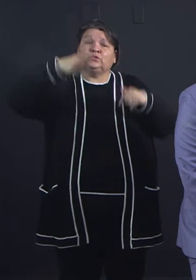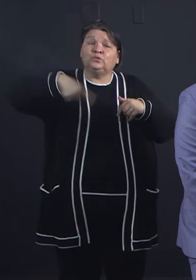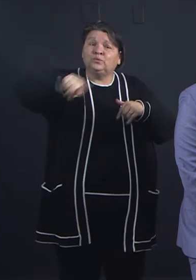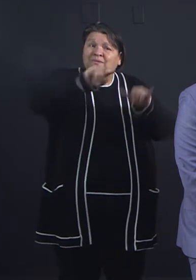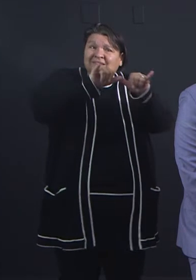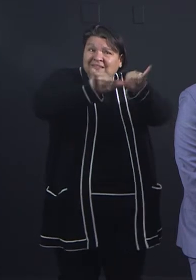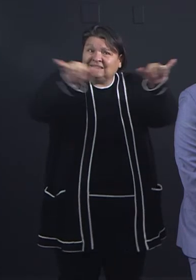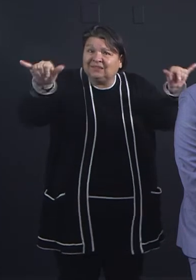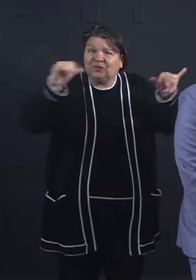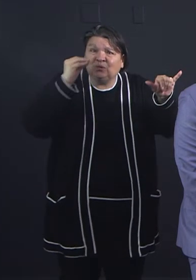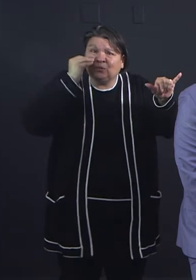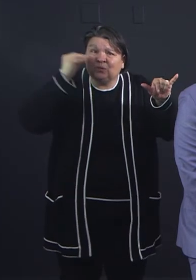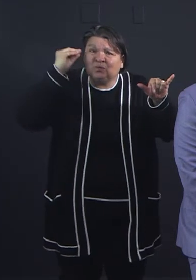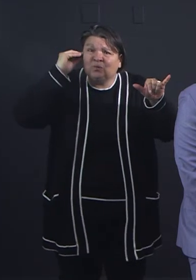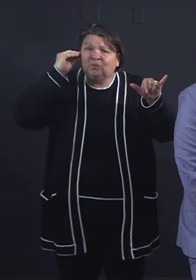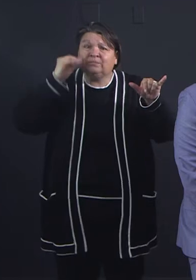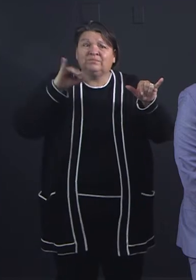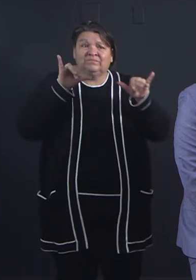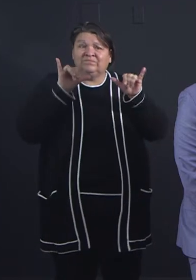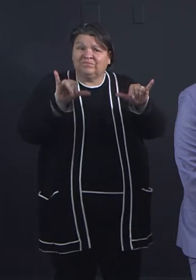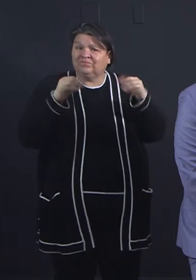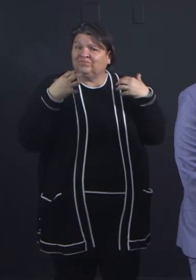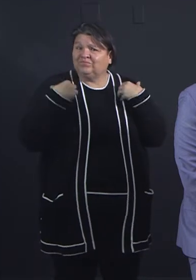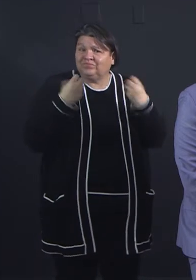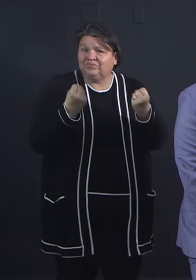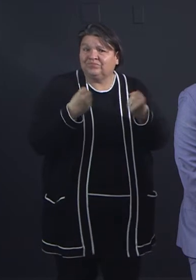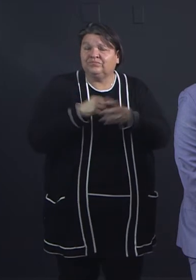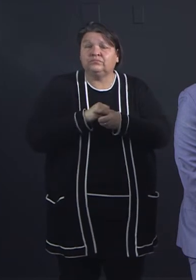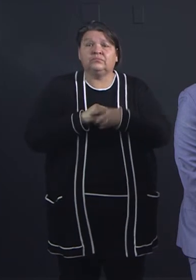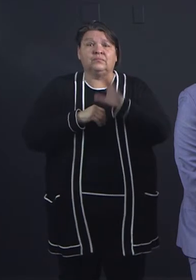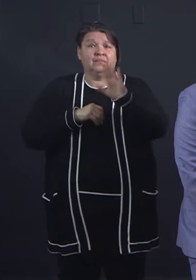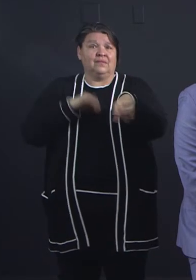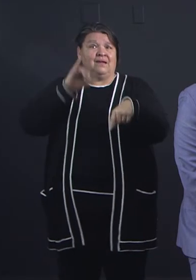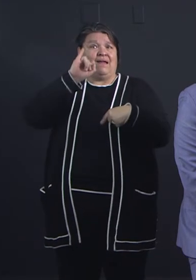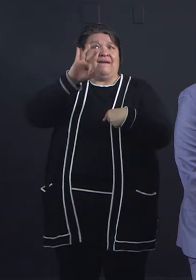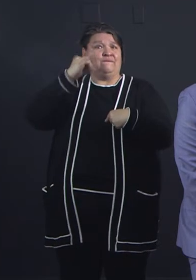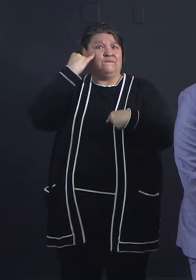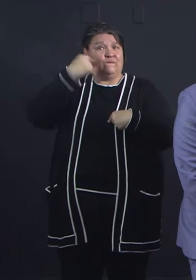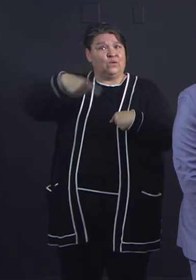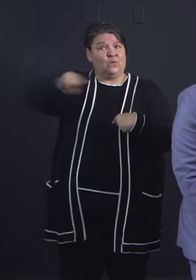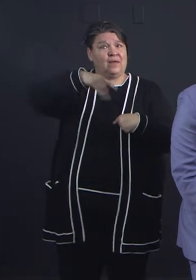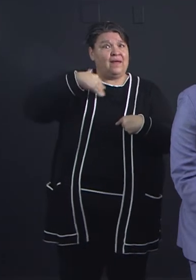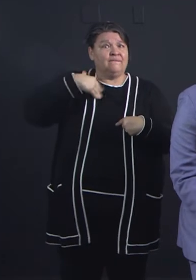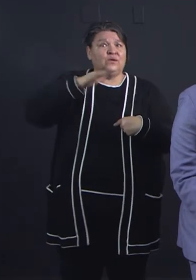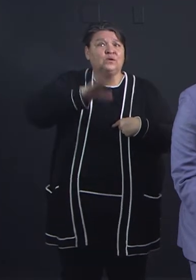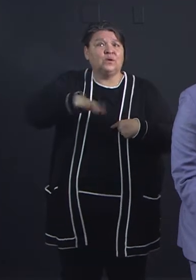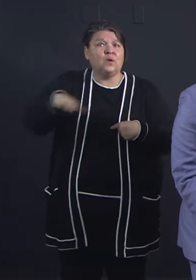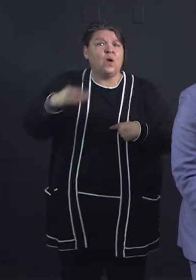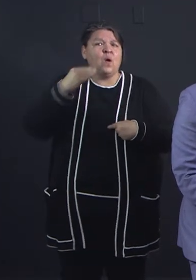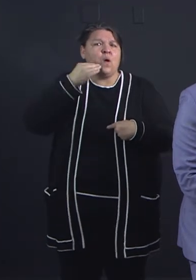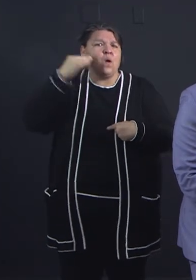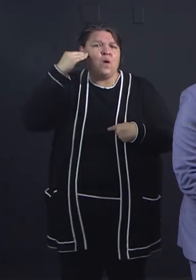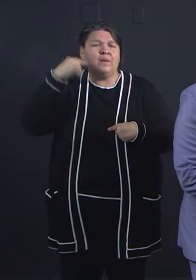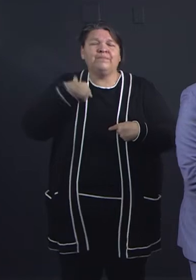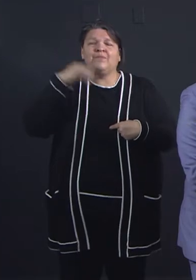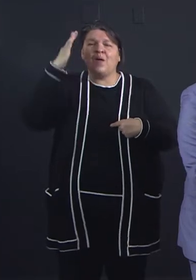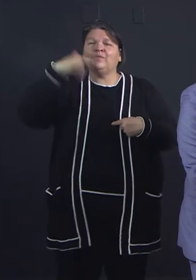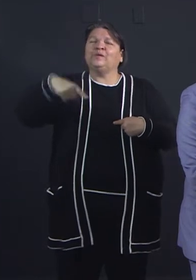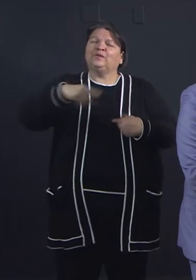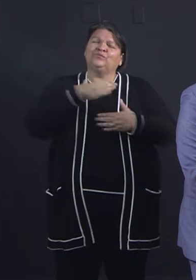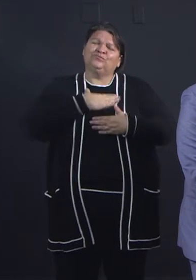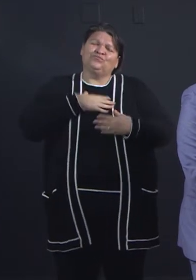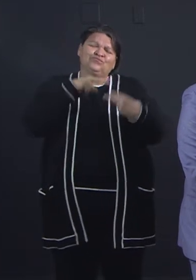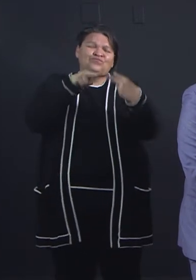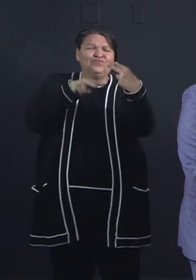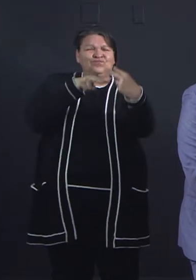and that if you've got children at home with you, that you're enjoying those kids, reading to them, spending a little time. Don't let them make you pull your hair out. I